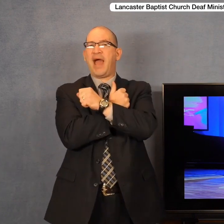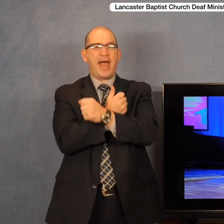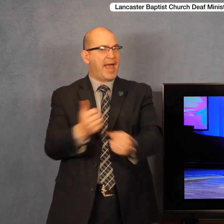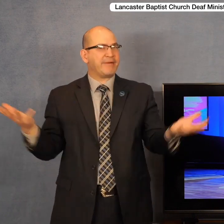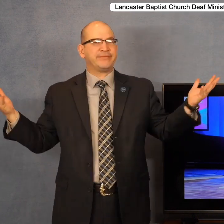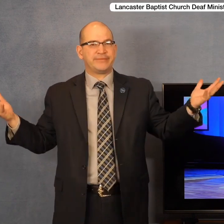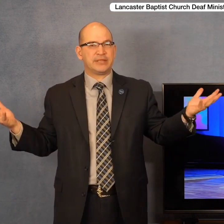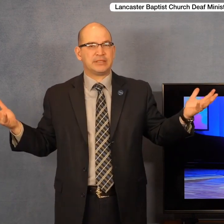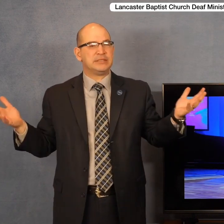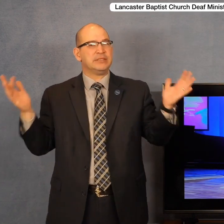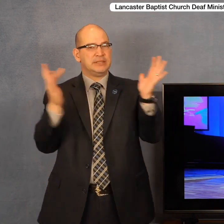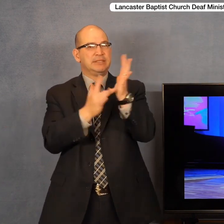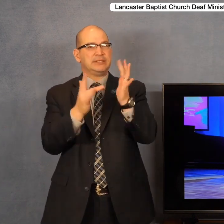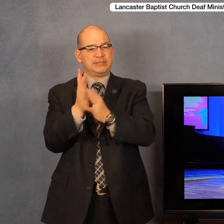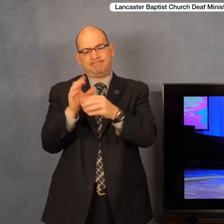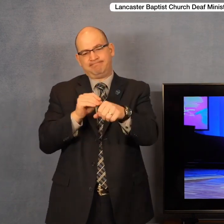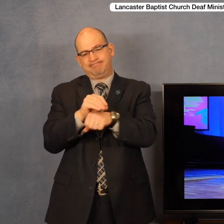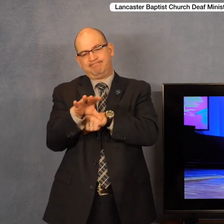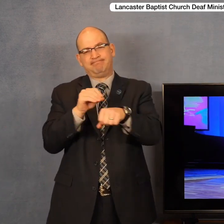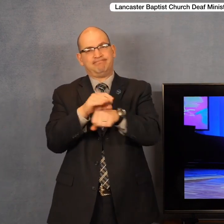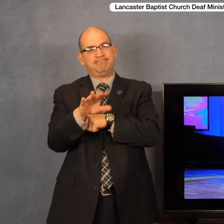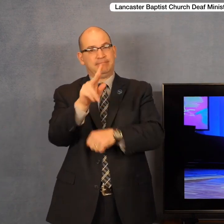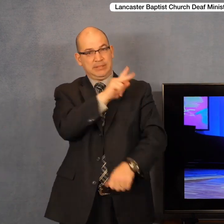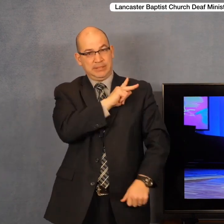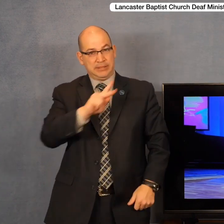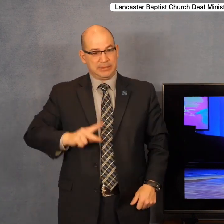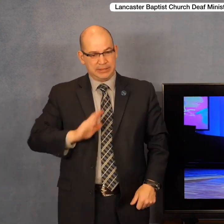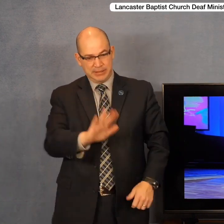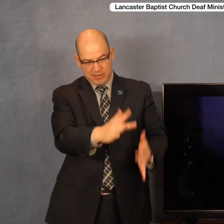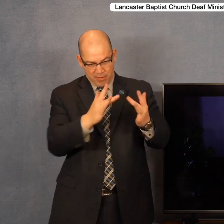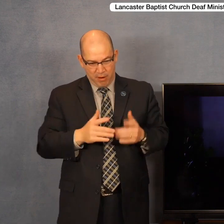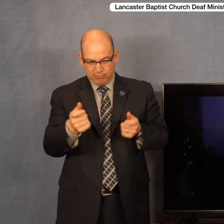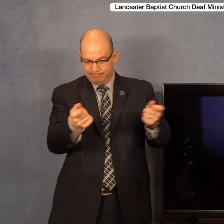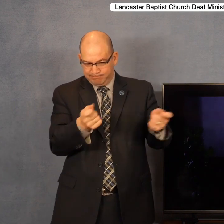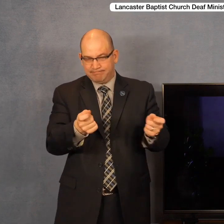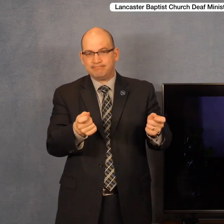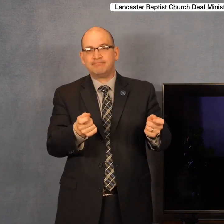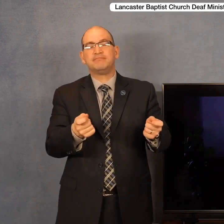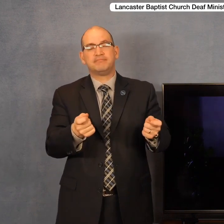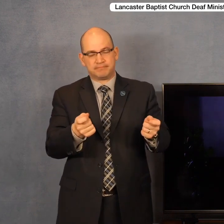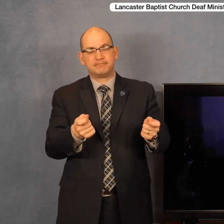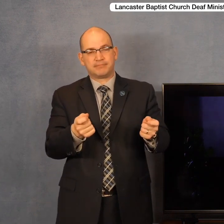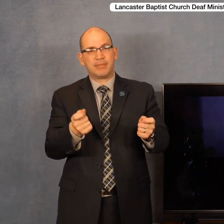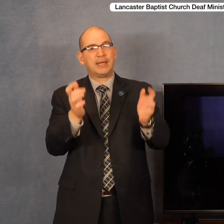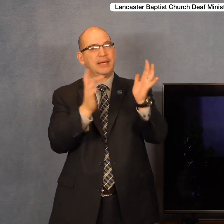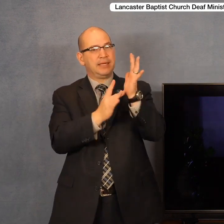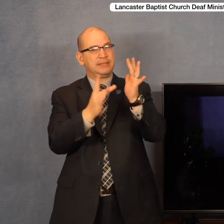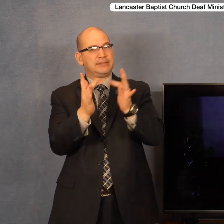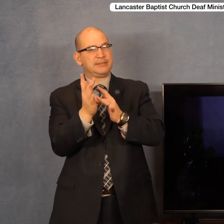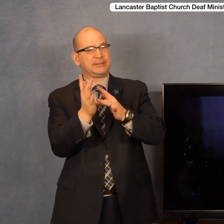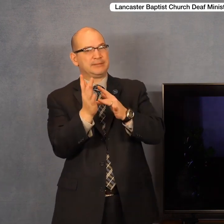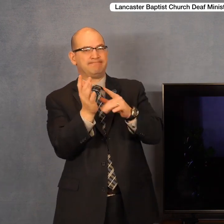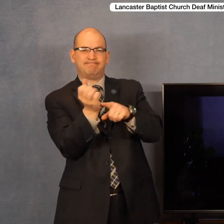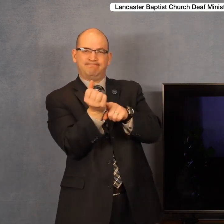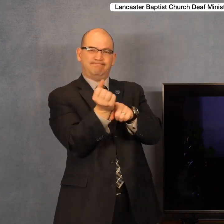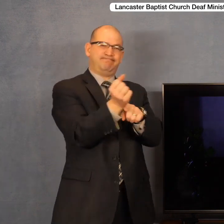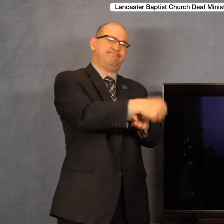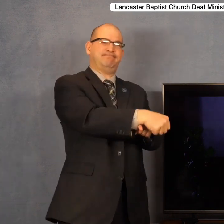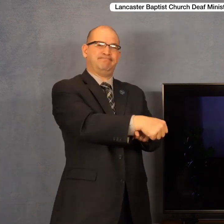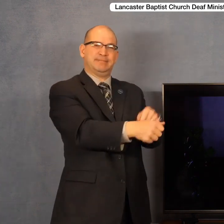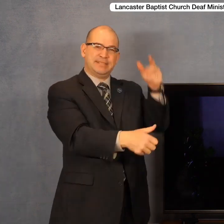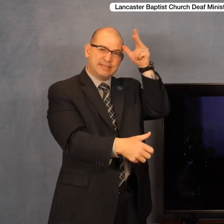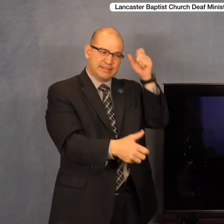heart of the king in his hand. And he has defeated Satan at the cross of Calvary.